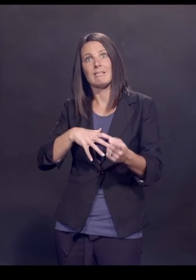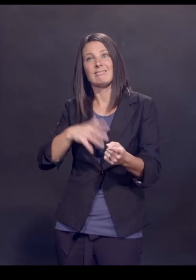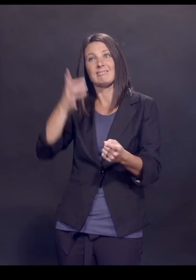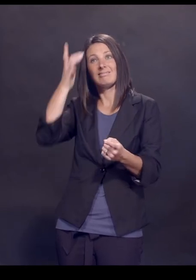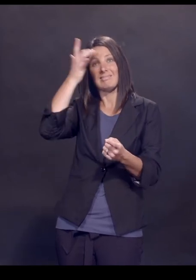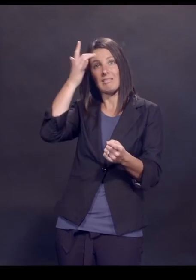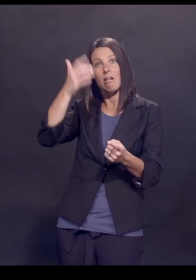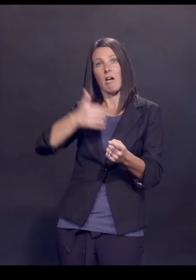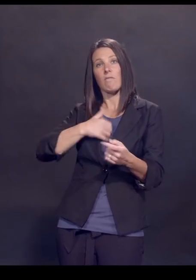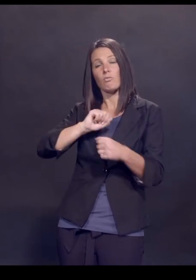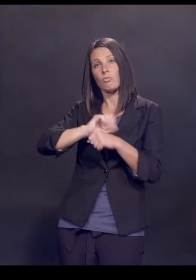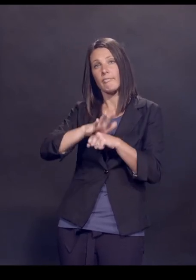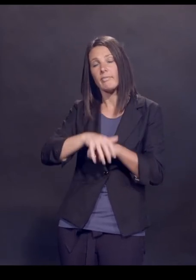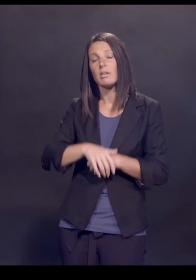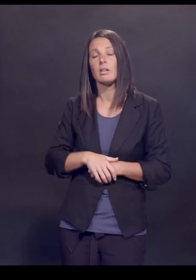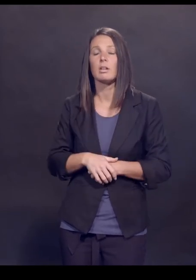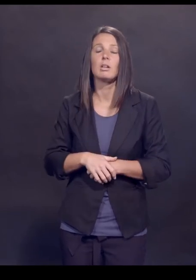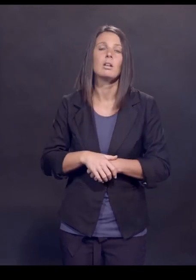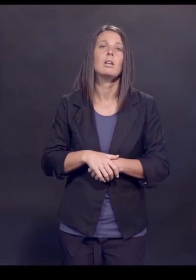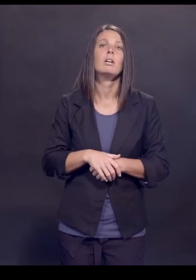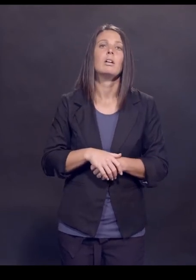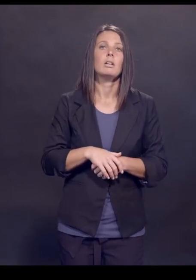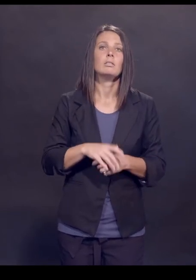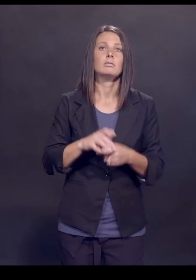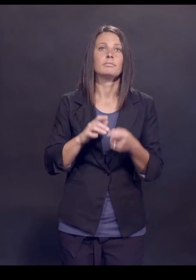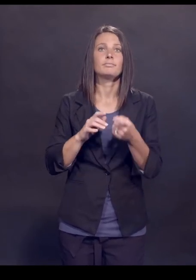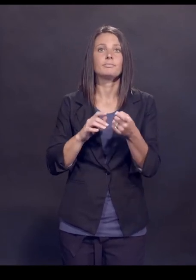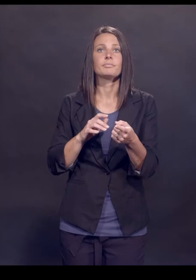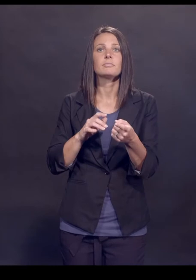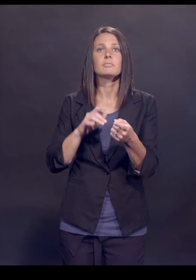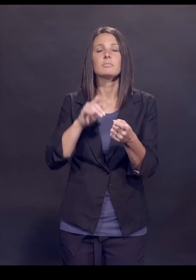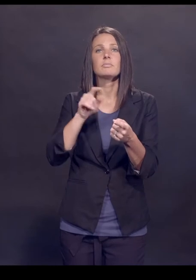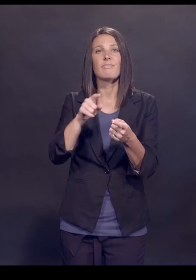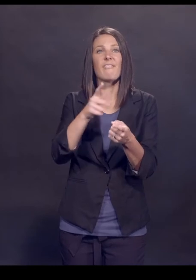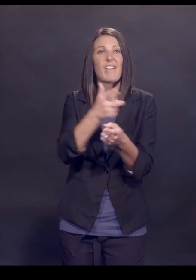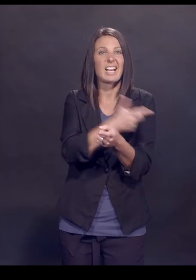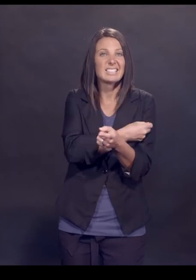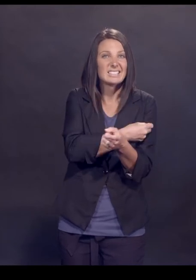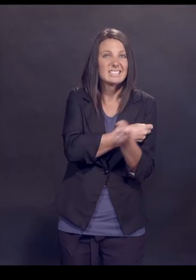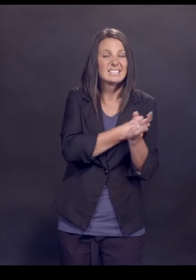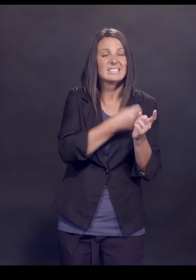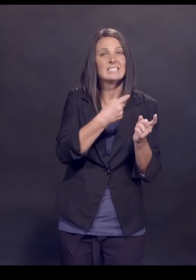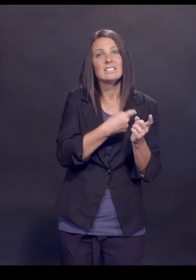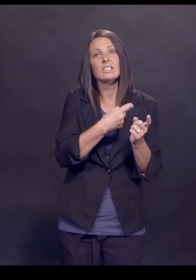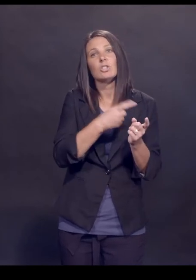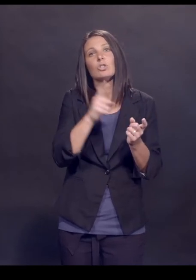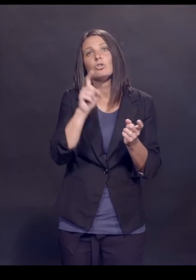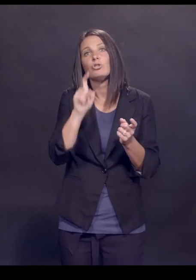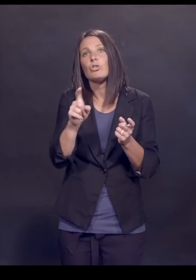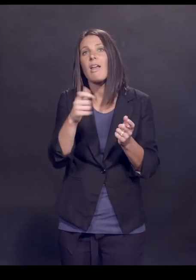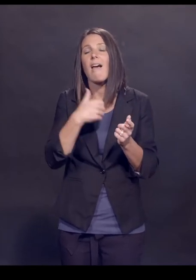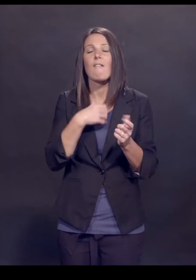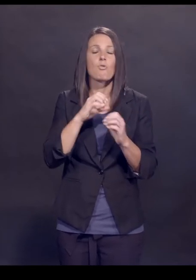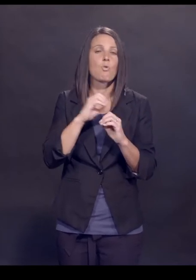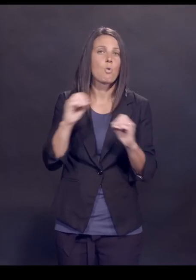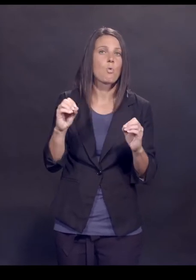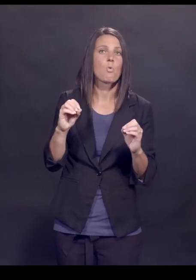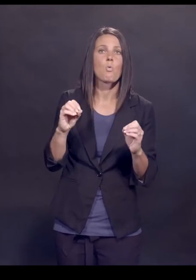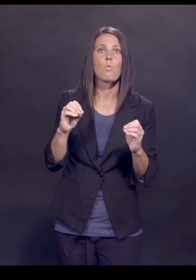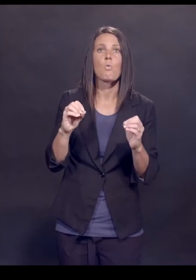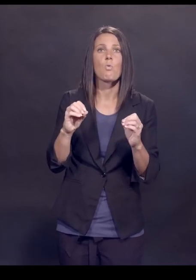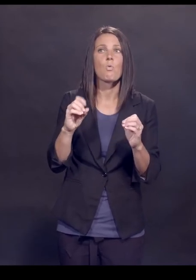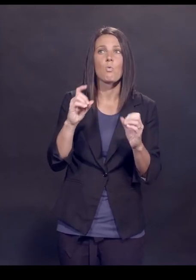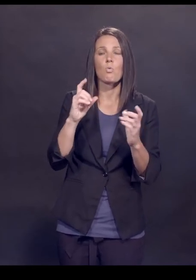And we know that in terms of the mechanism of these vaccines, there should be no indication of